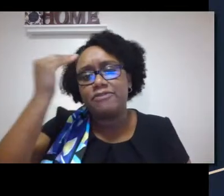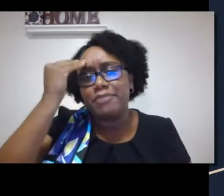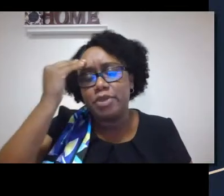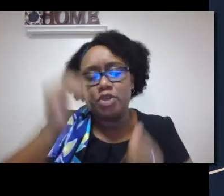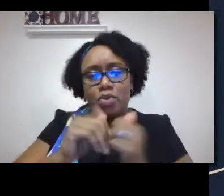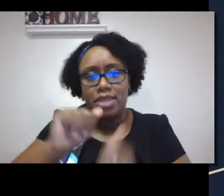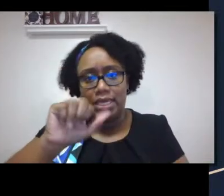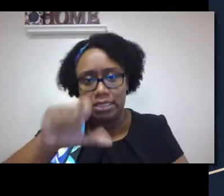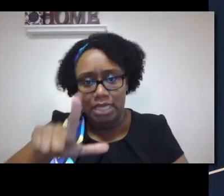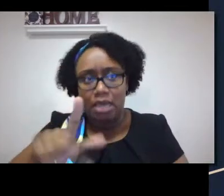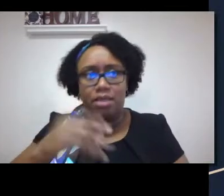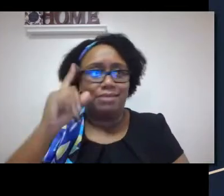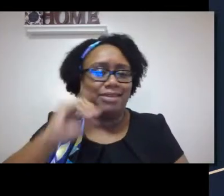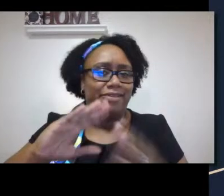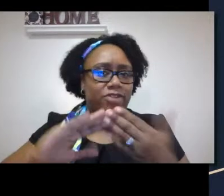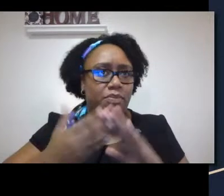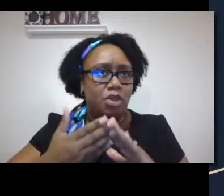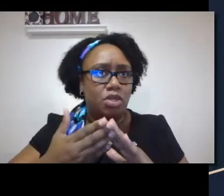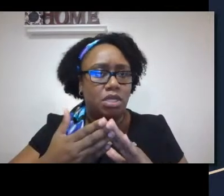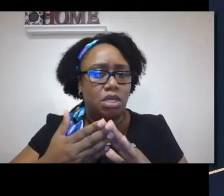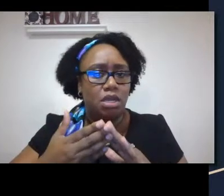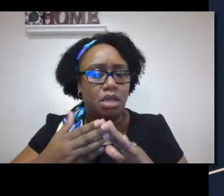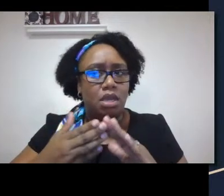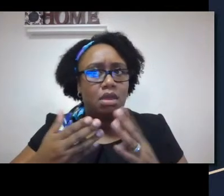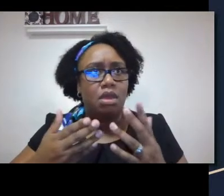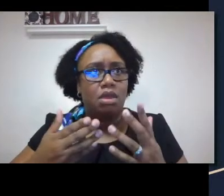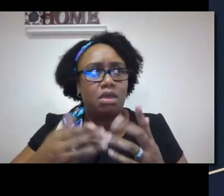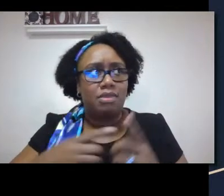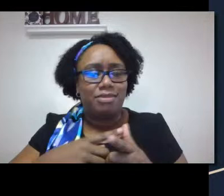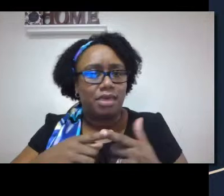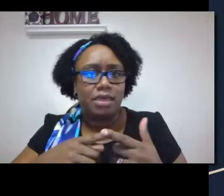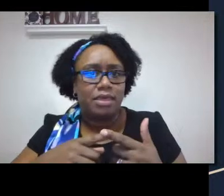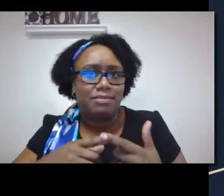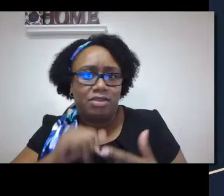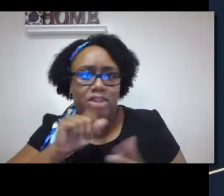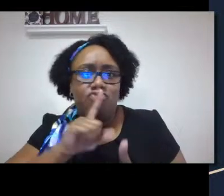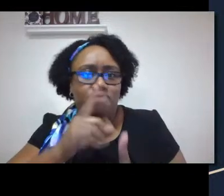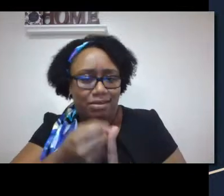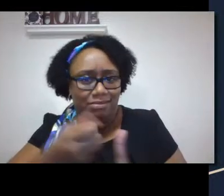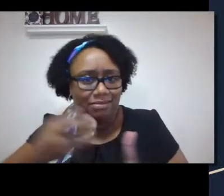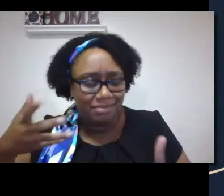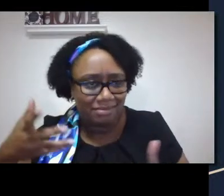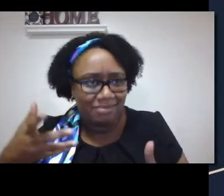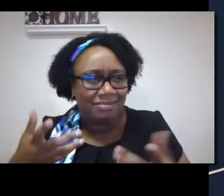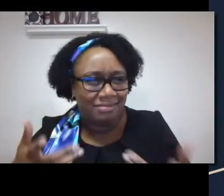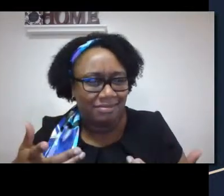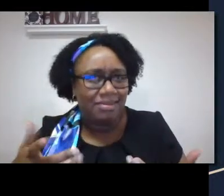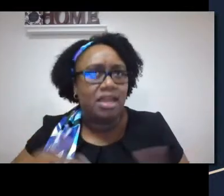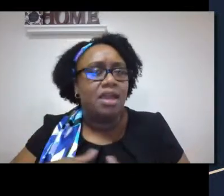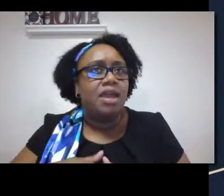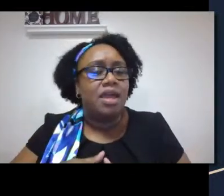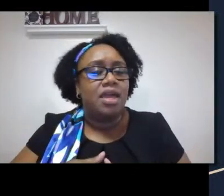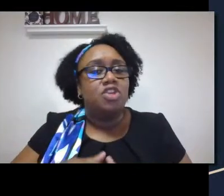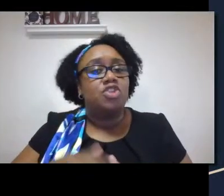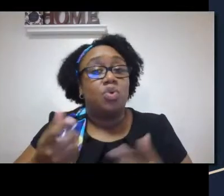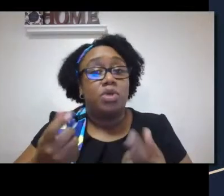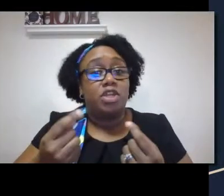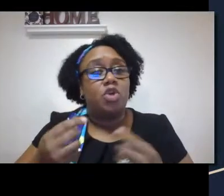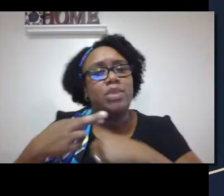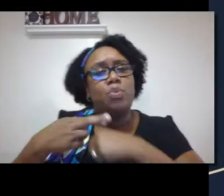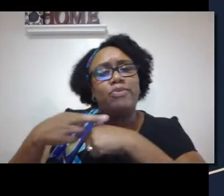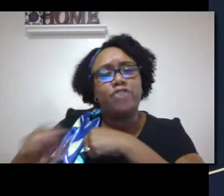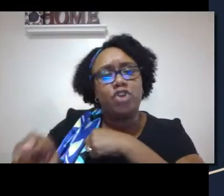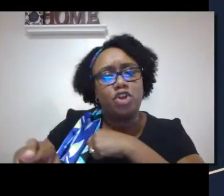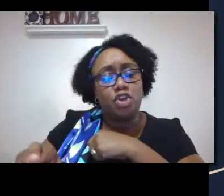audiologist that centers and is familiar with ASL and is familiar with the deaf community,